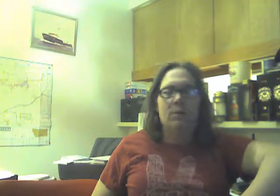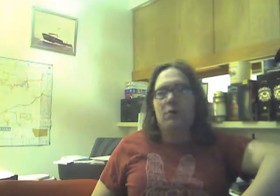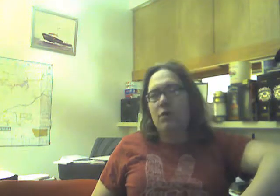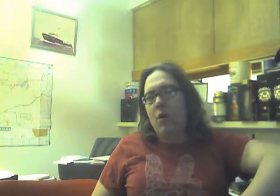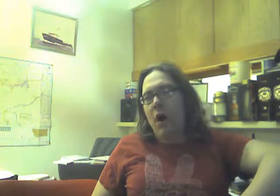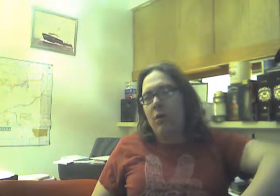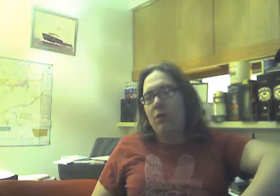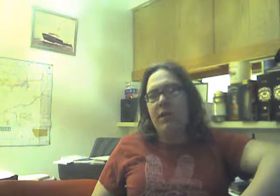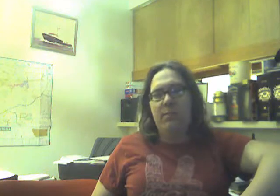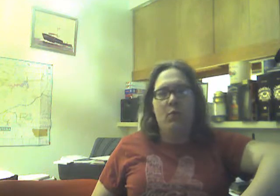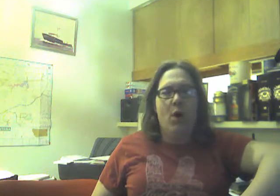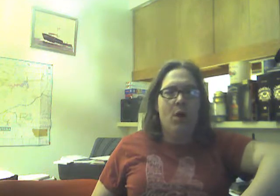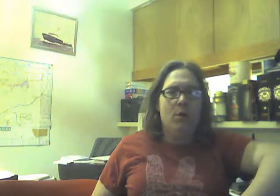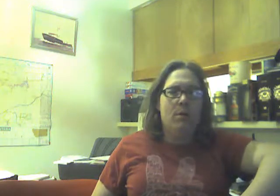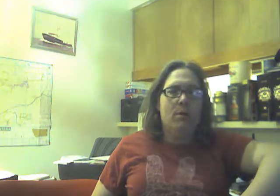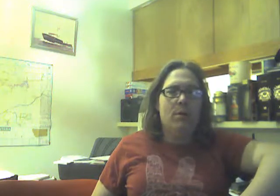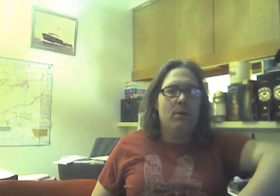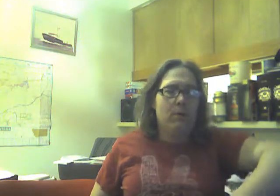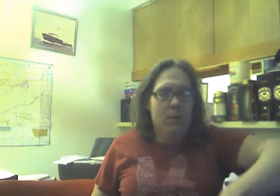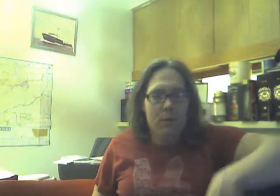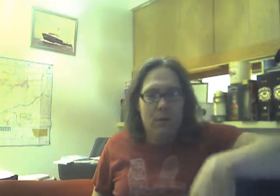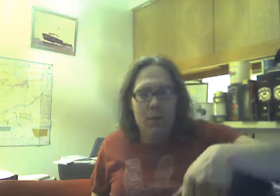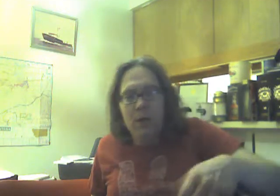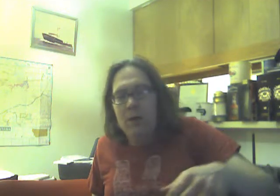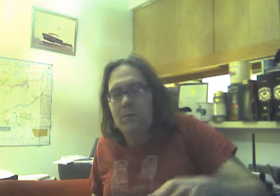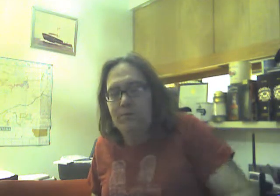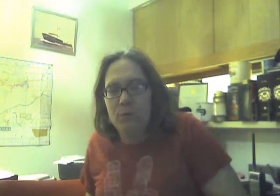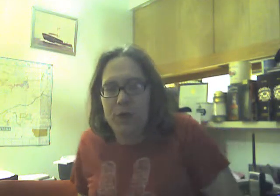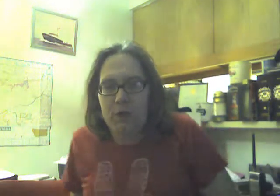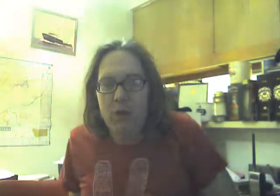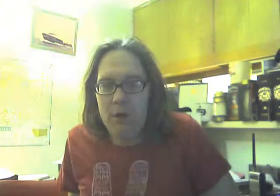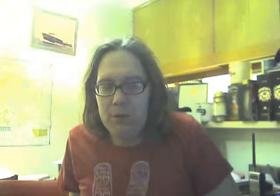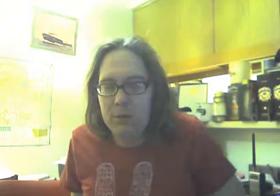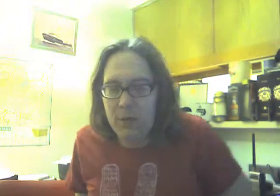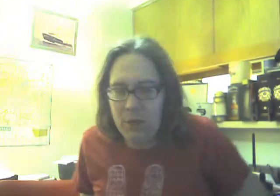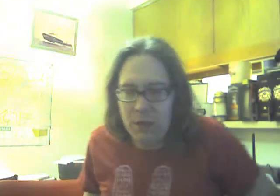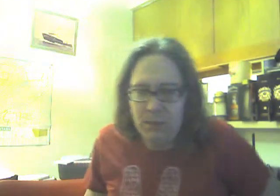So, I will keep you all, uh, what do you call it, um,